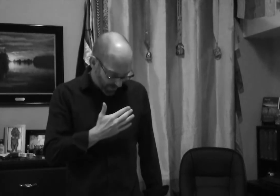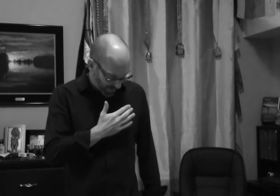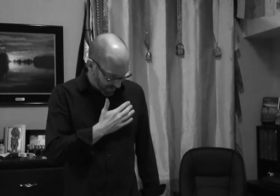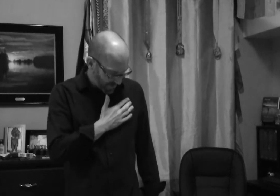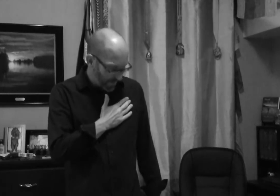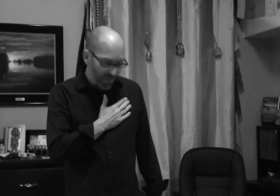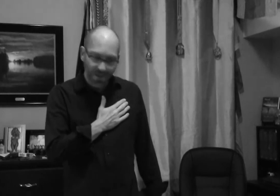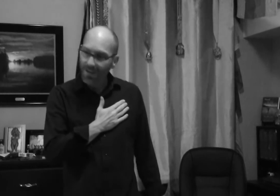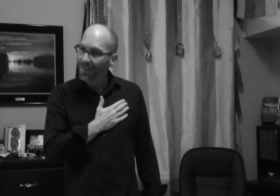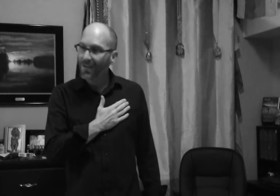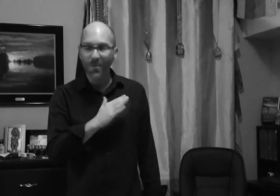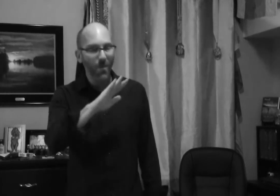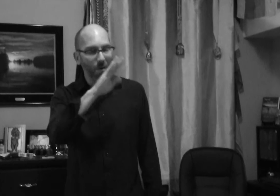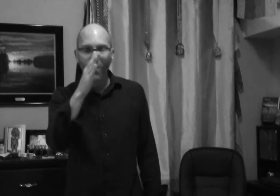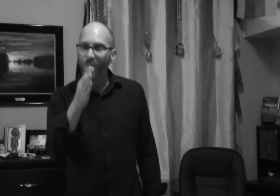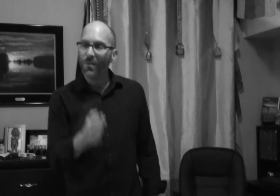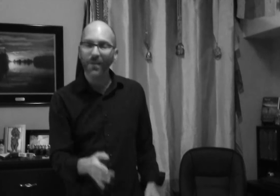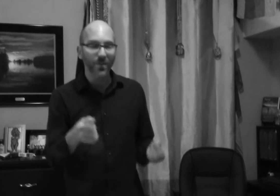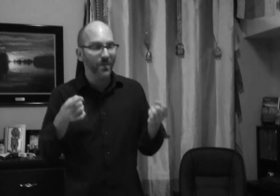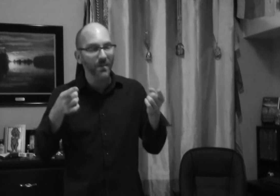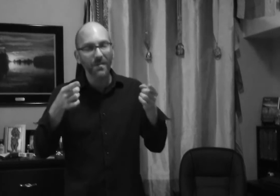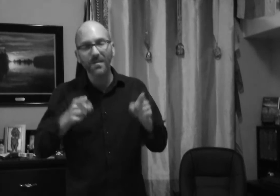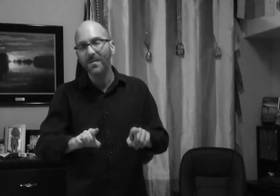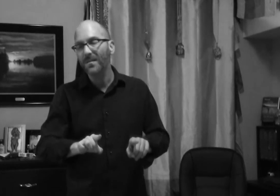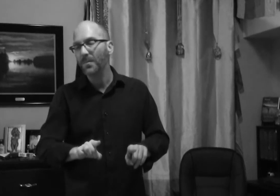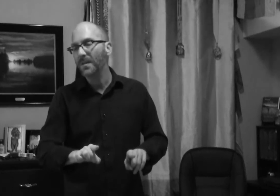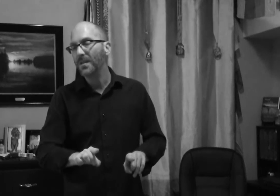something you won't ever leave